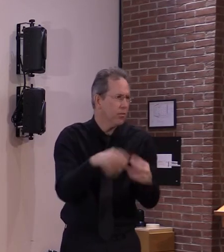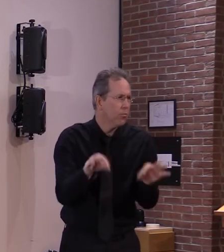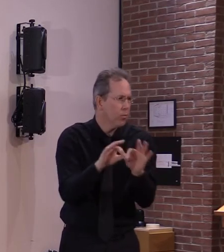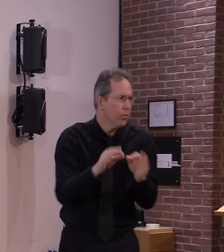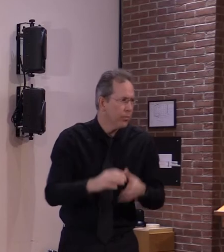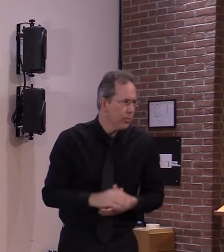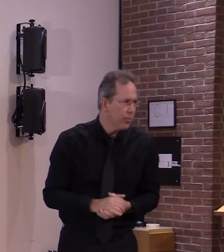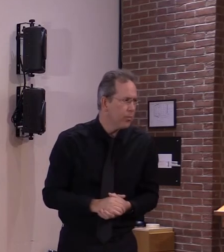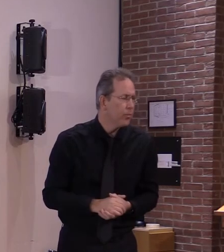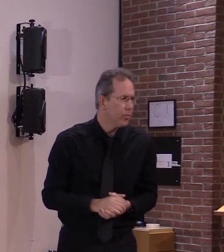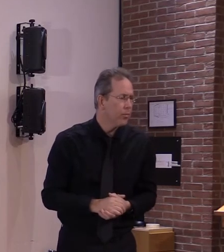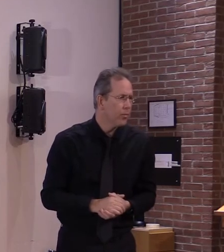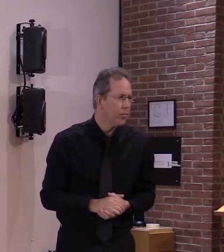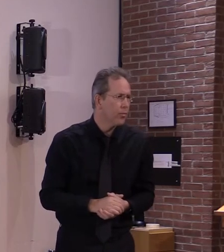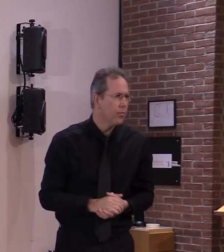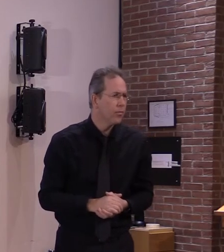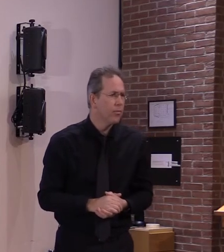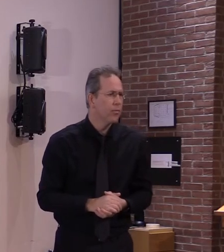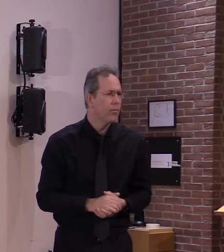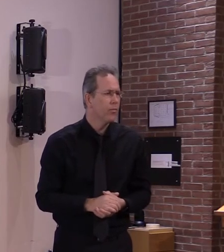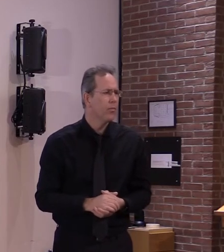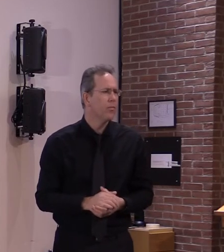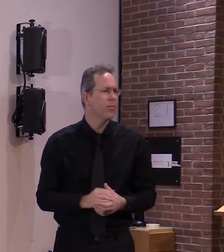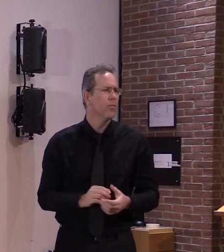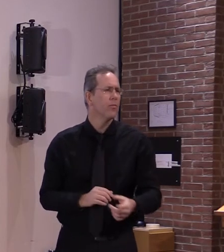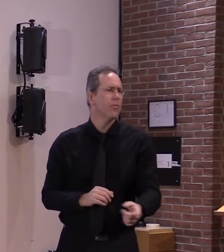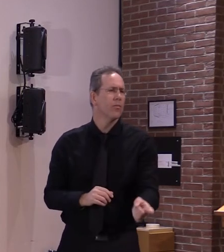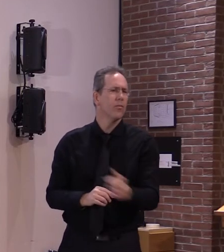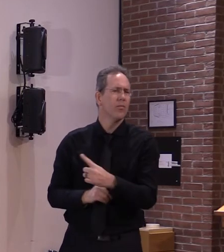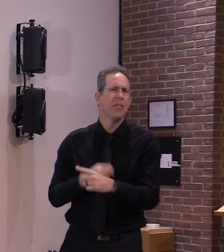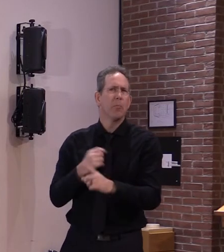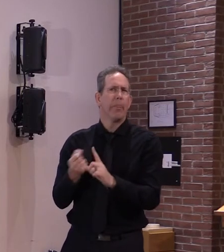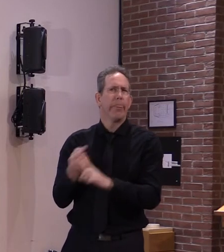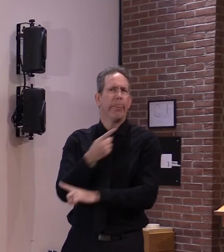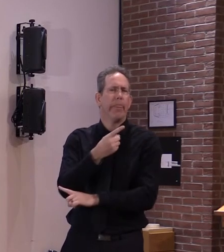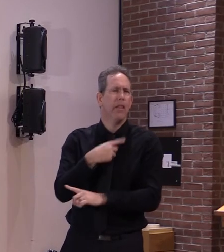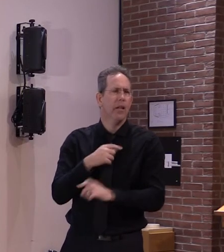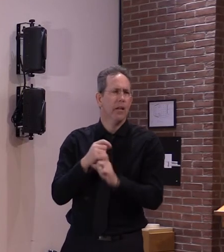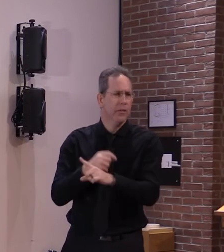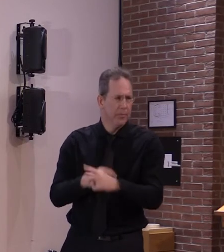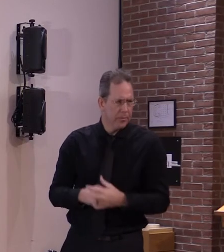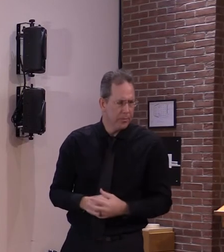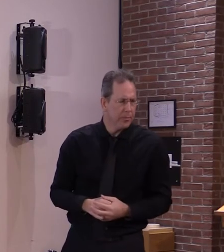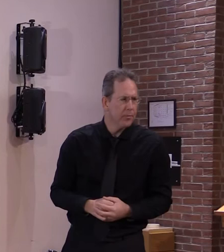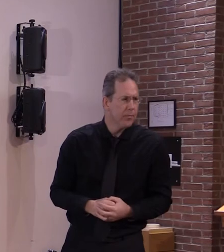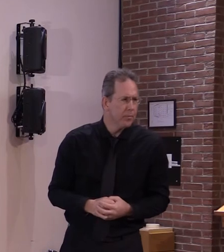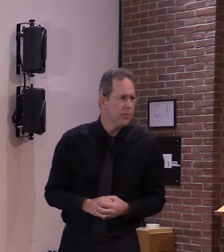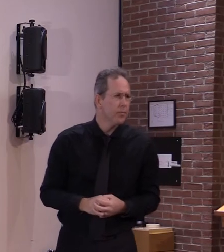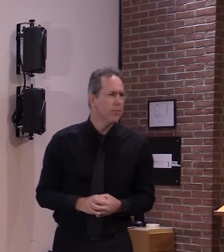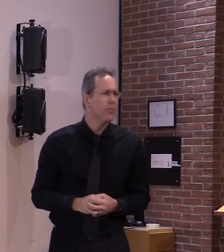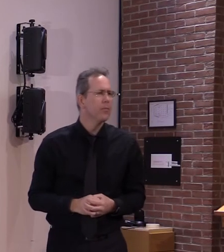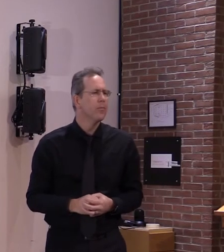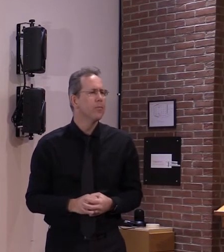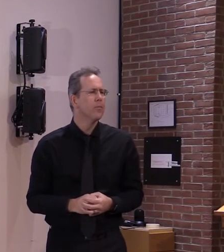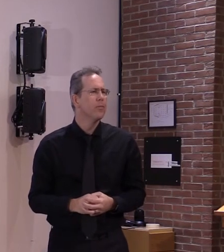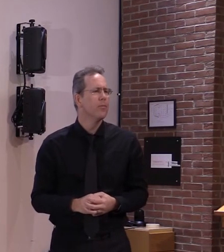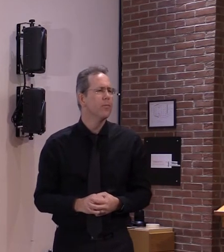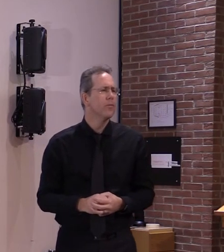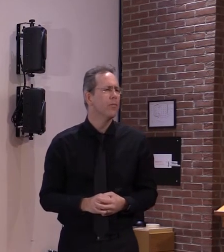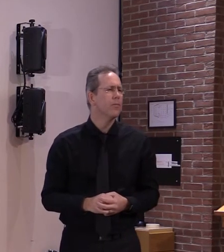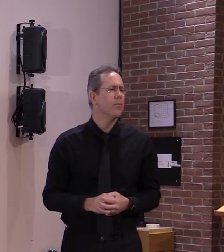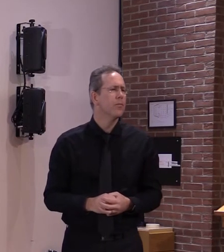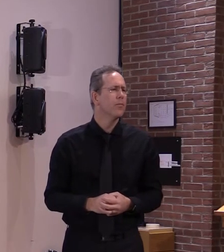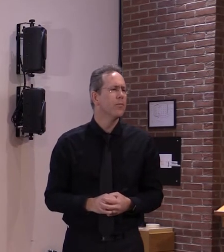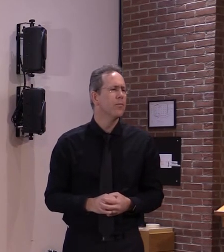okay and just a little bit off topic does the health department have a mechanism to receive reports of adverse